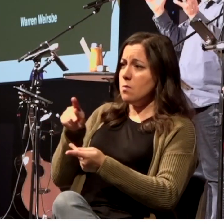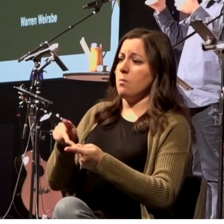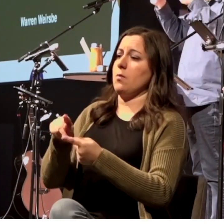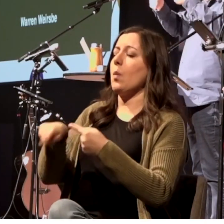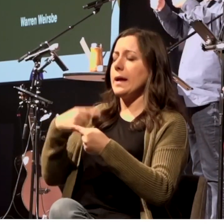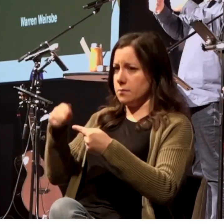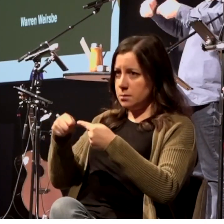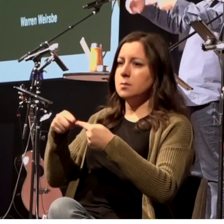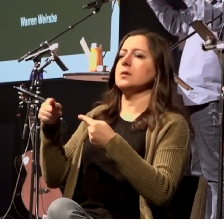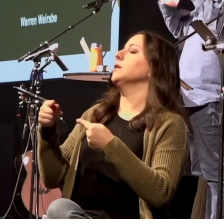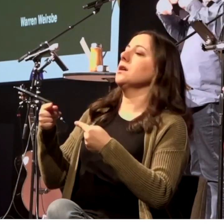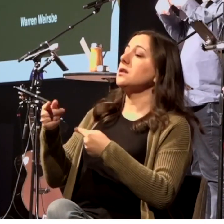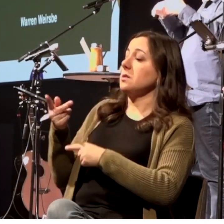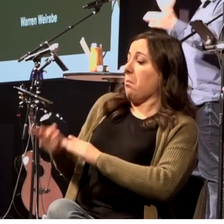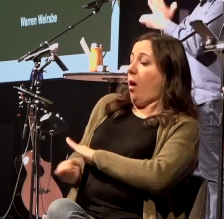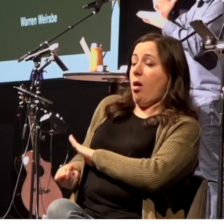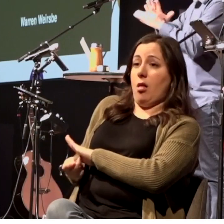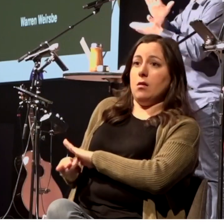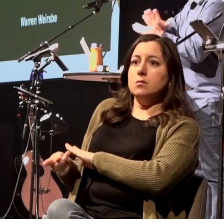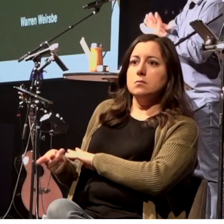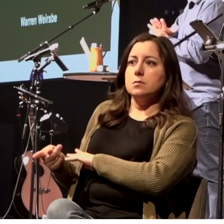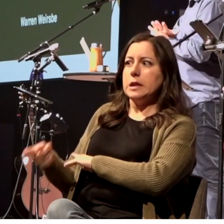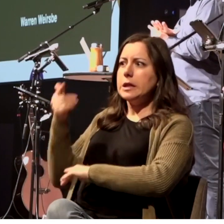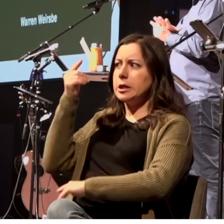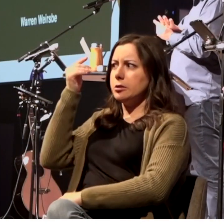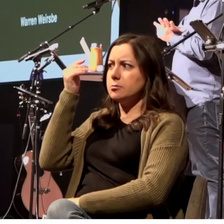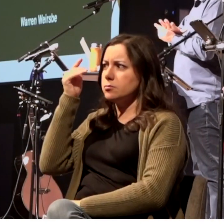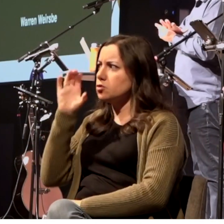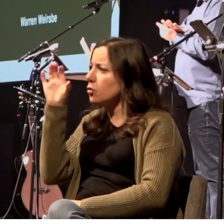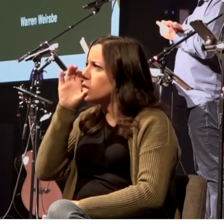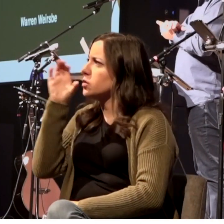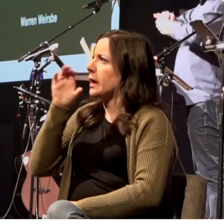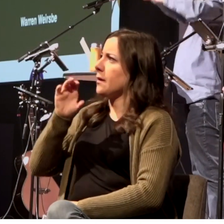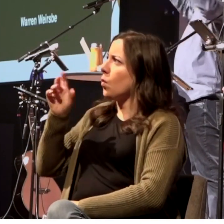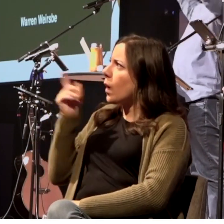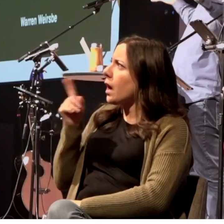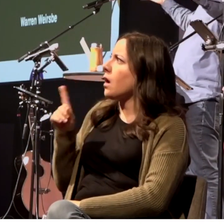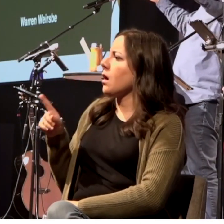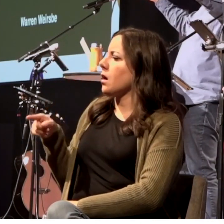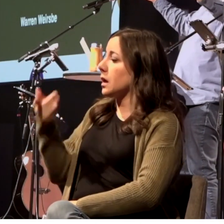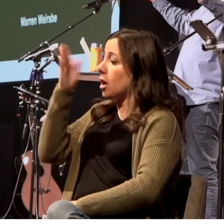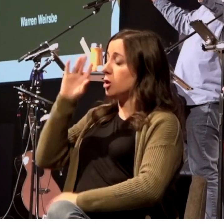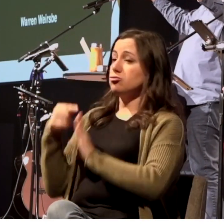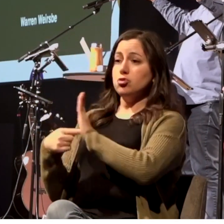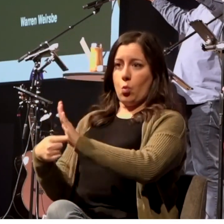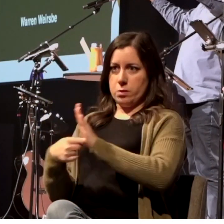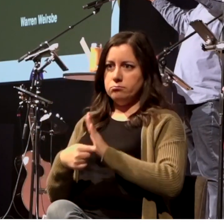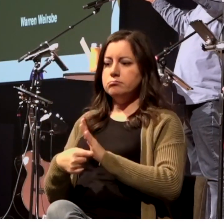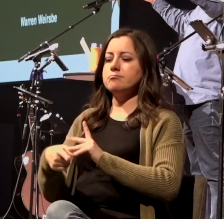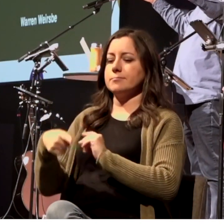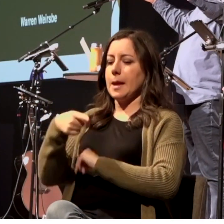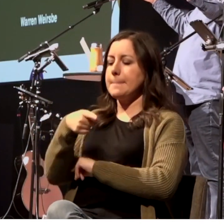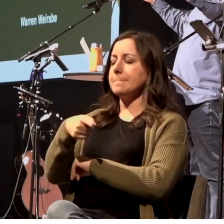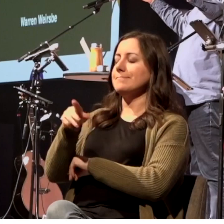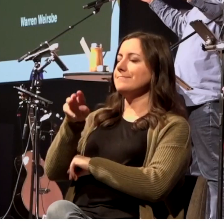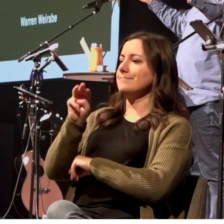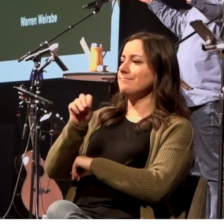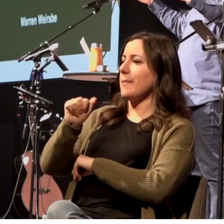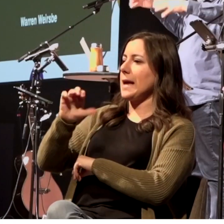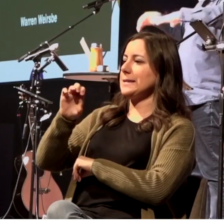vision. Hey, come to Macedonia. Oh, okay. The where, in a large sense, is answer. Right? I